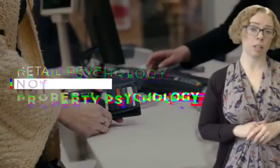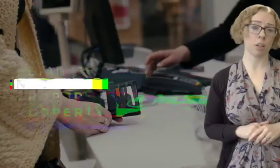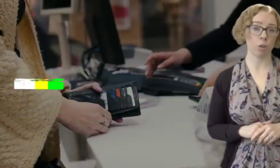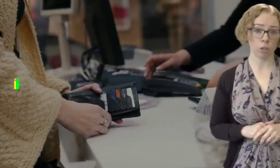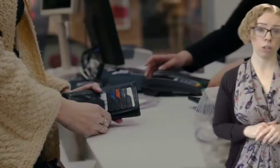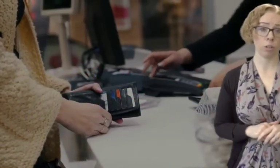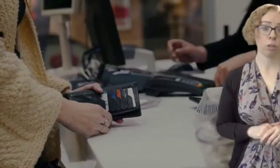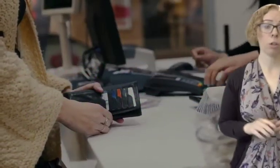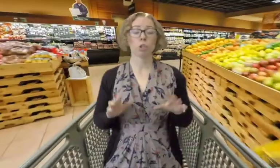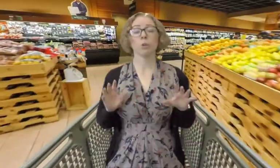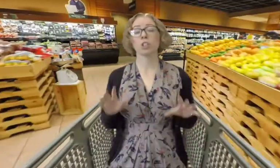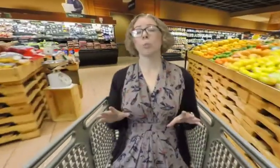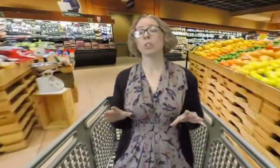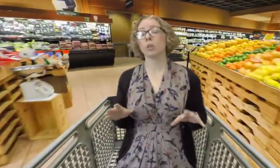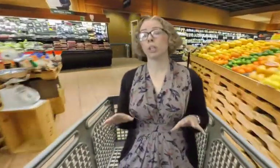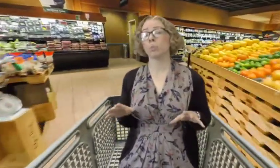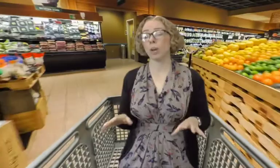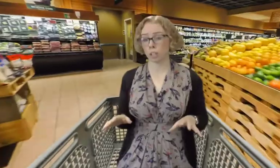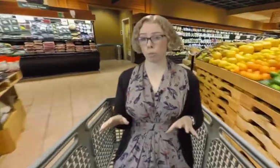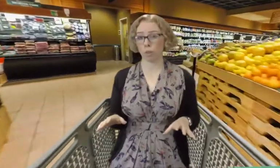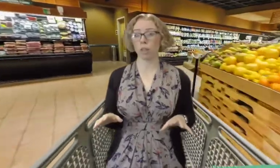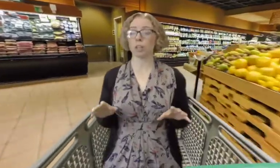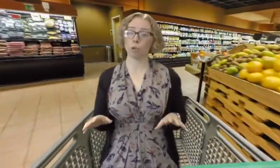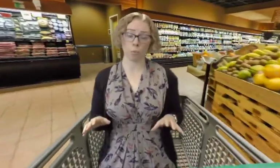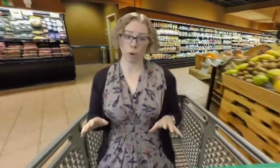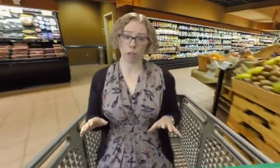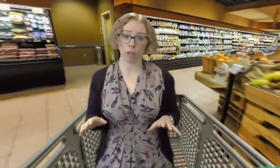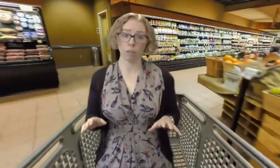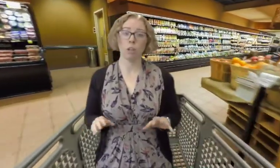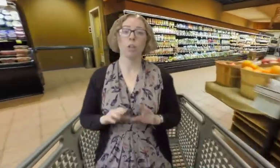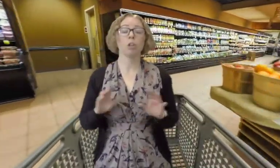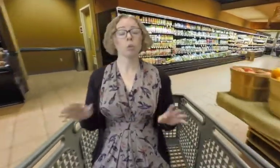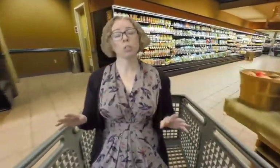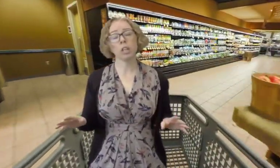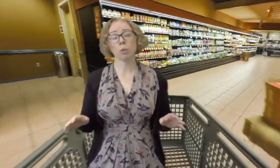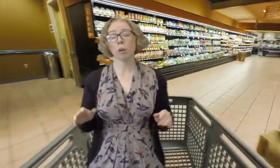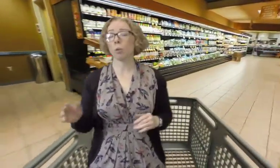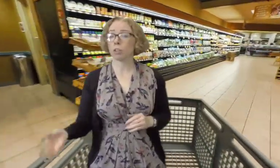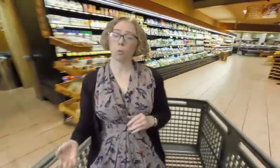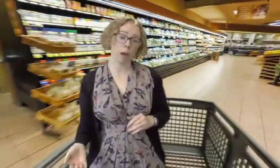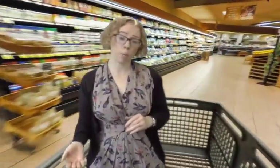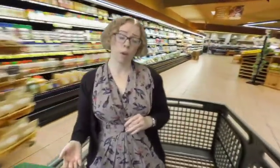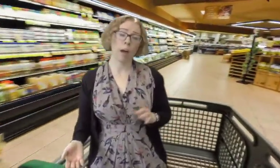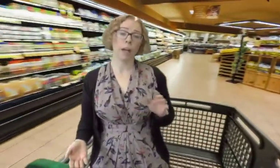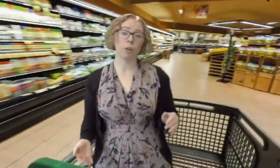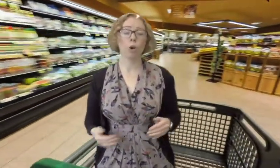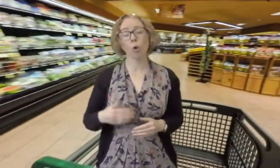psychology. So when someone's looking to buy something in a supermarket you don't see them go onto the web and look at all